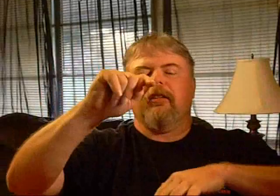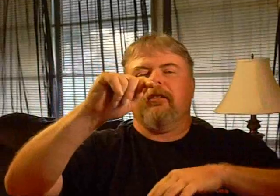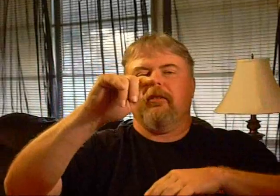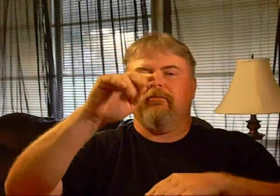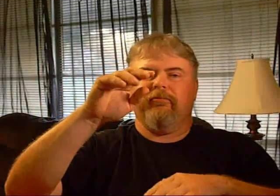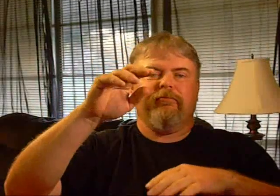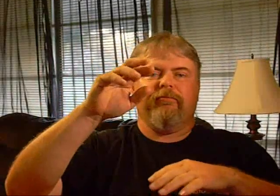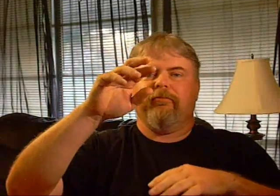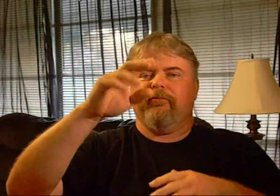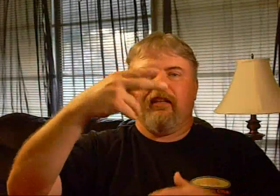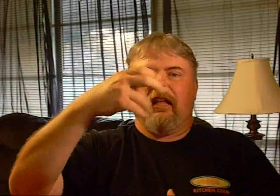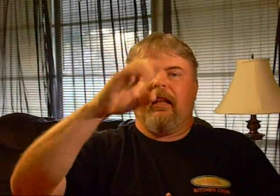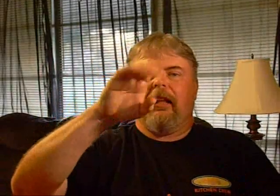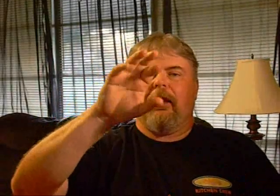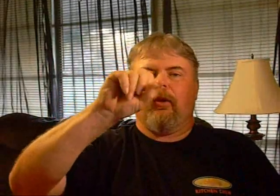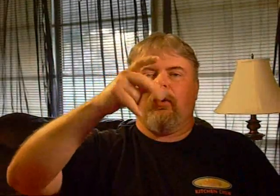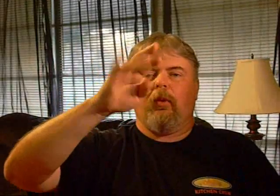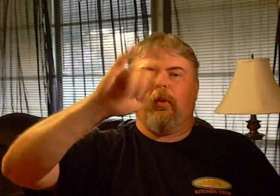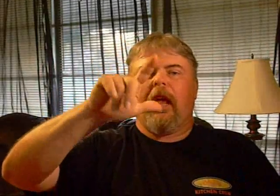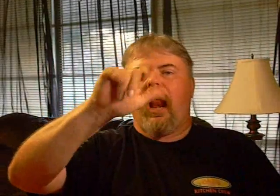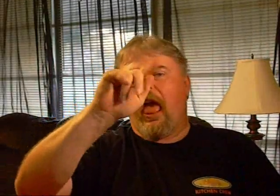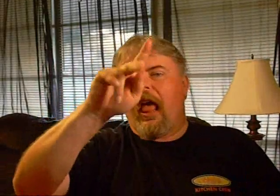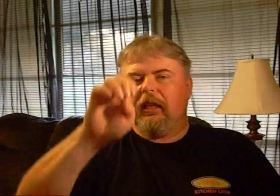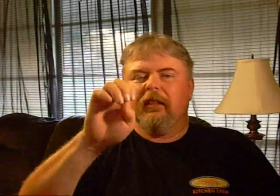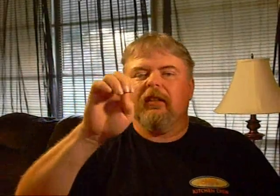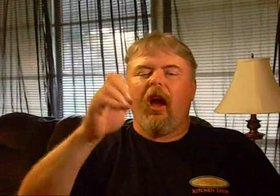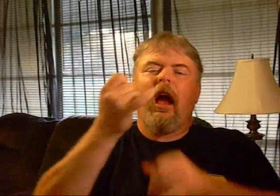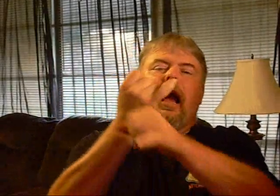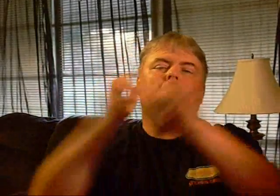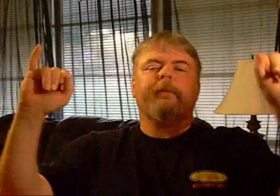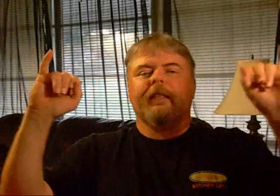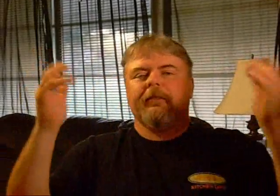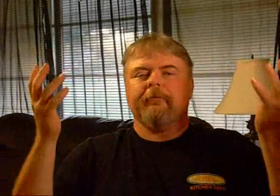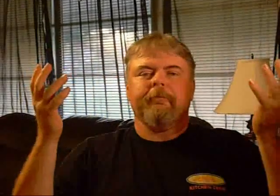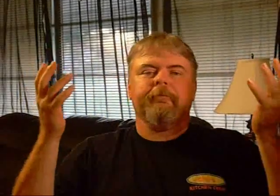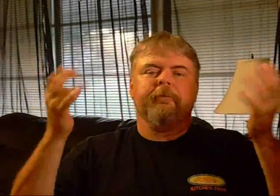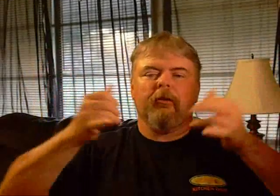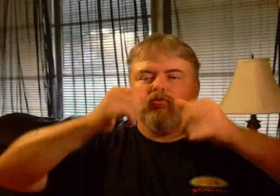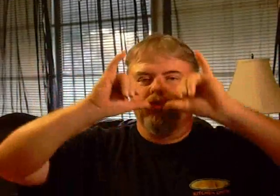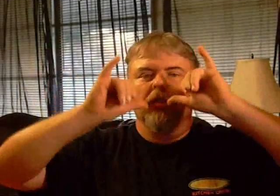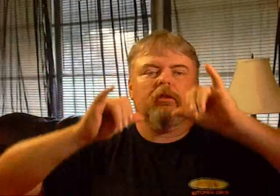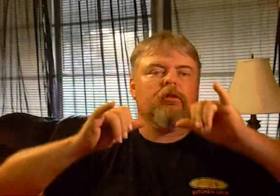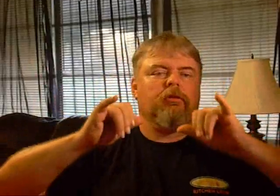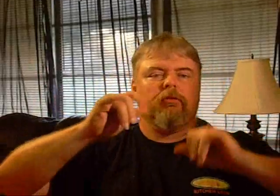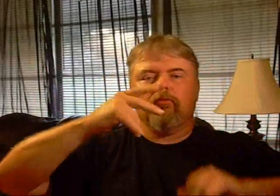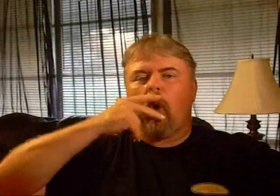When you're choosing to get well, not to continue to enable you to drink any longer.